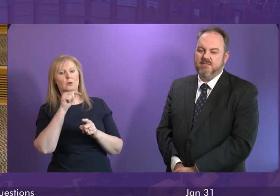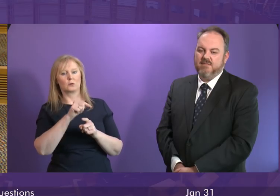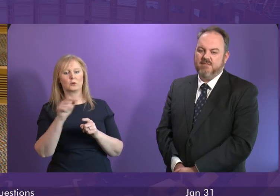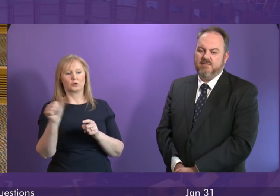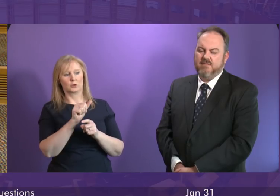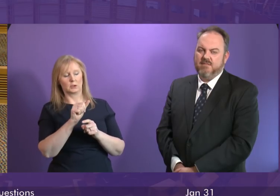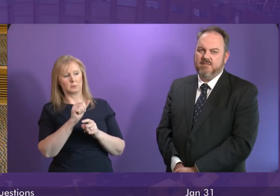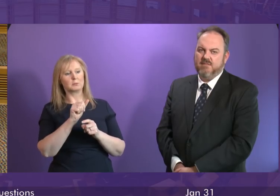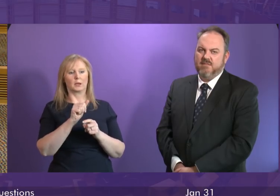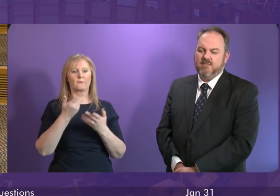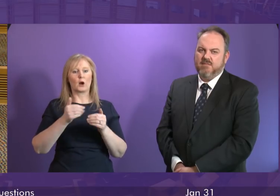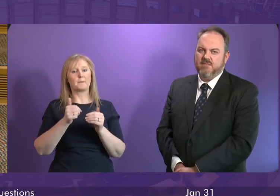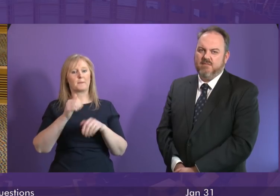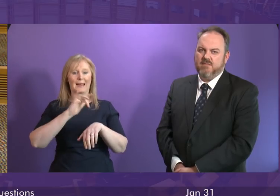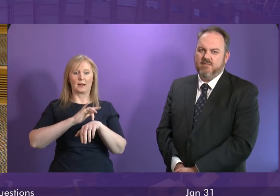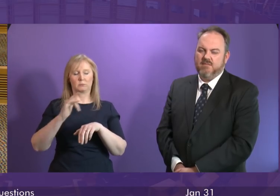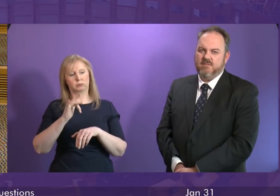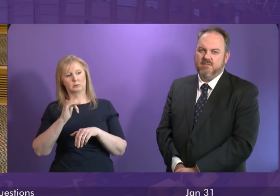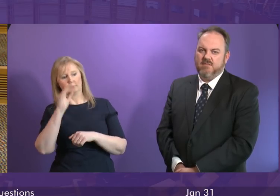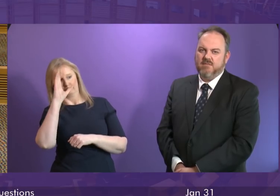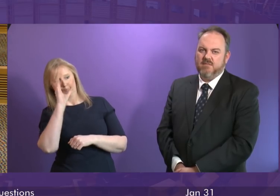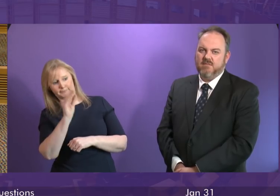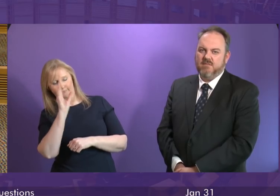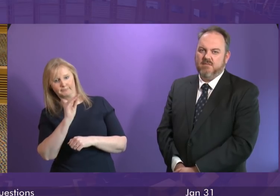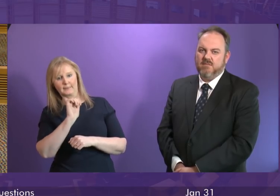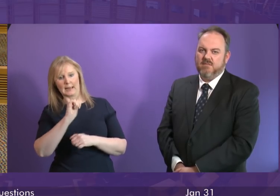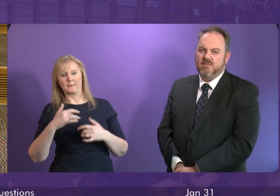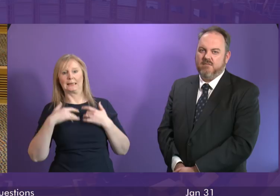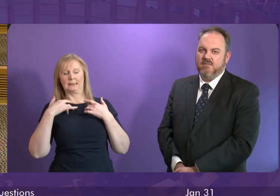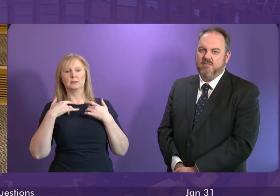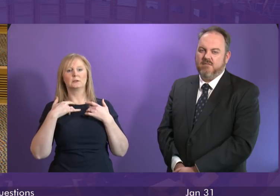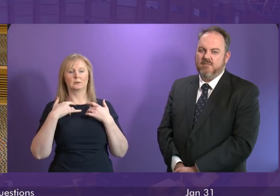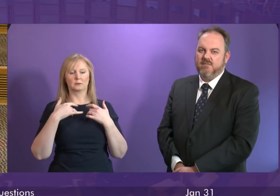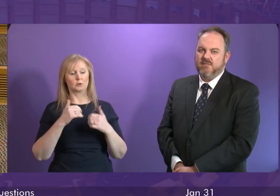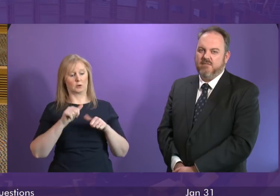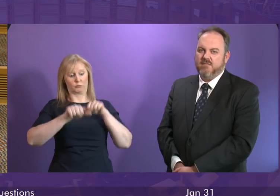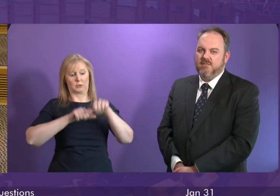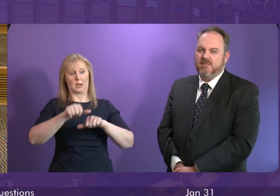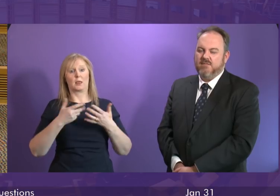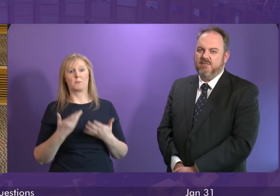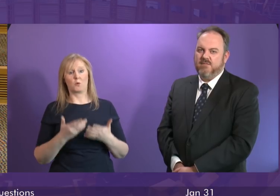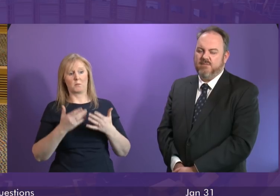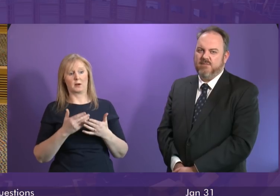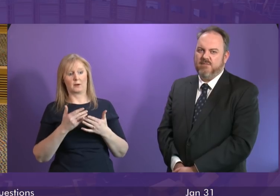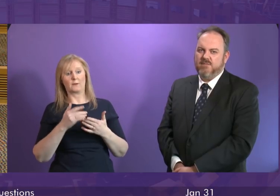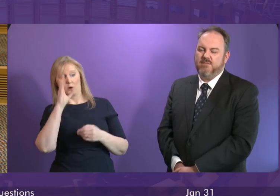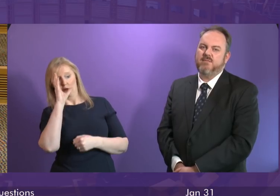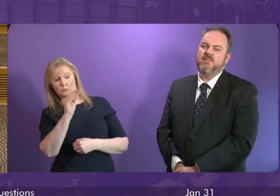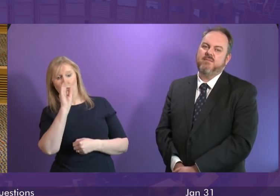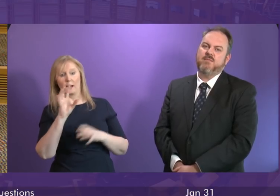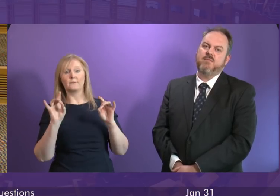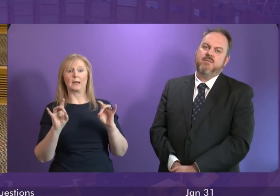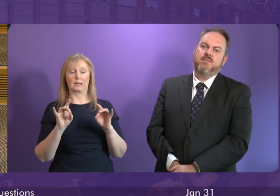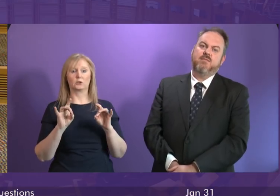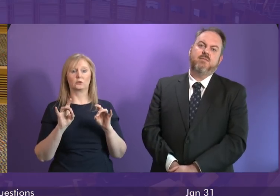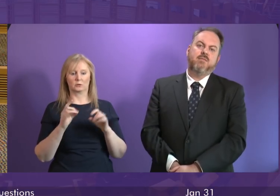expert opinion, and that is right and proper. In terms of the procedure that's in place right now for reporting infections, there